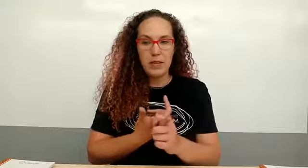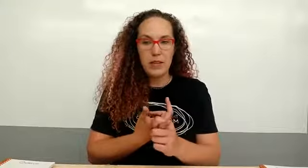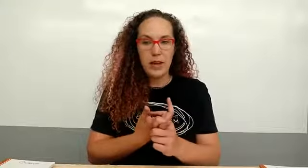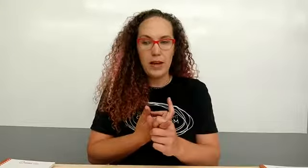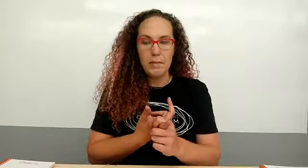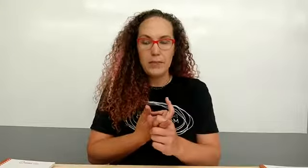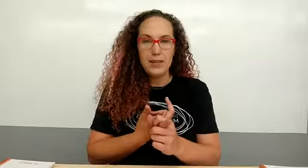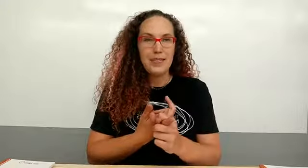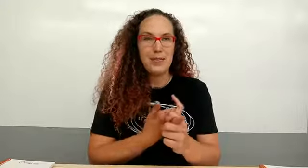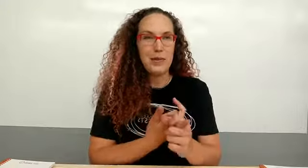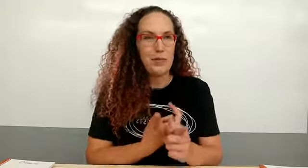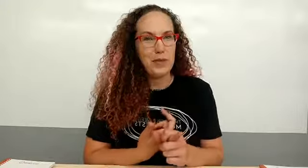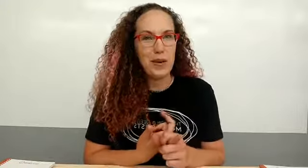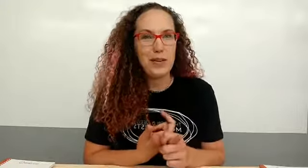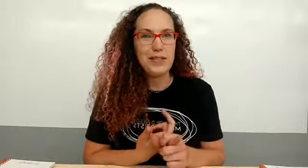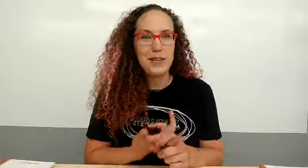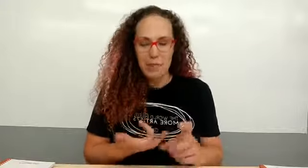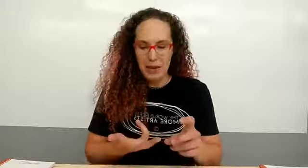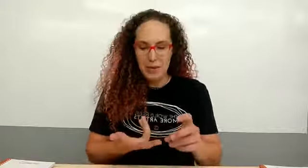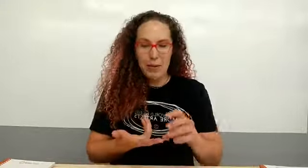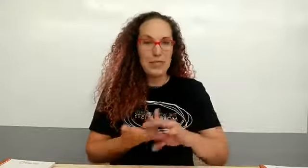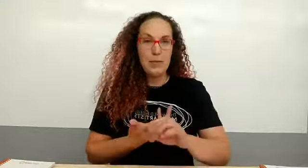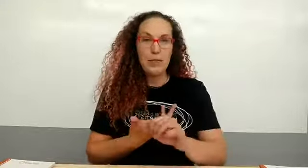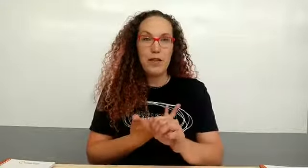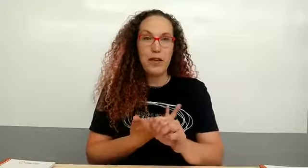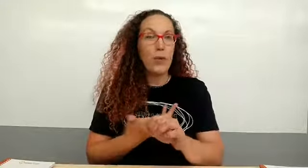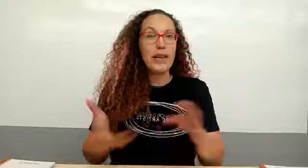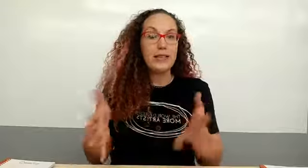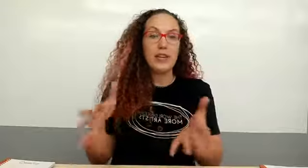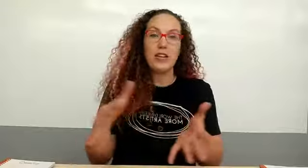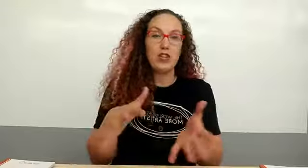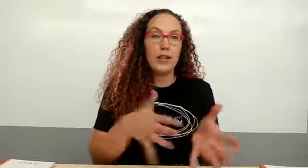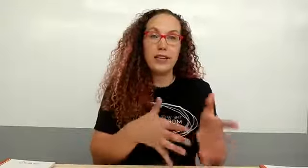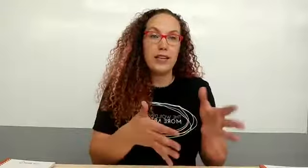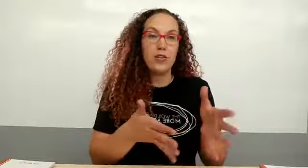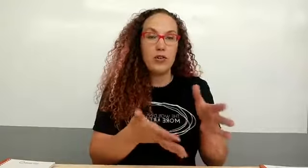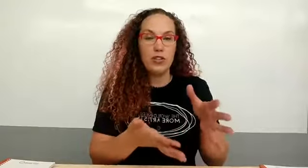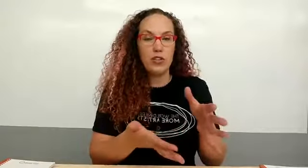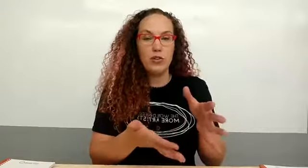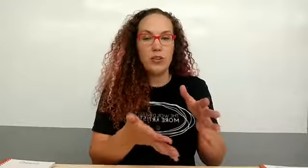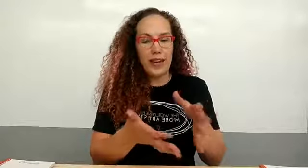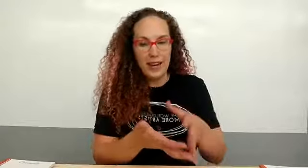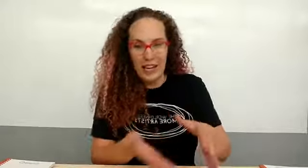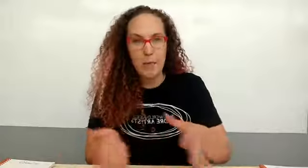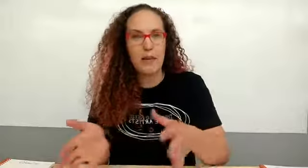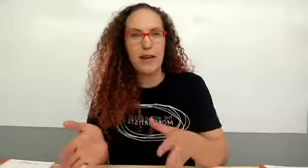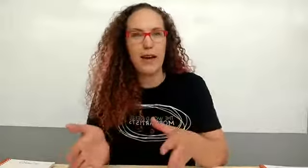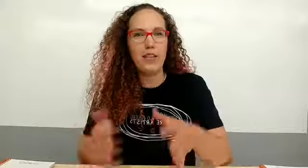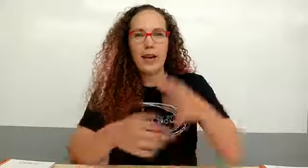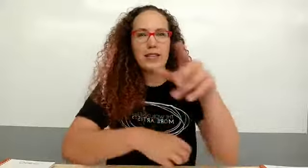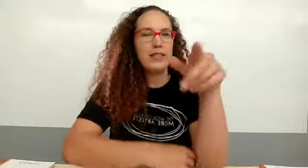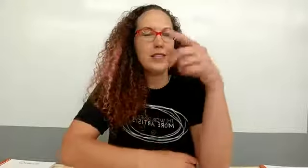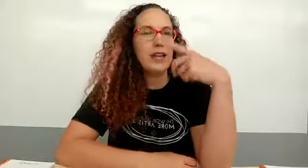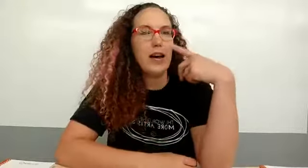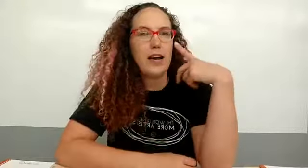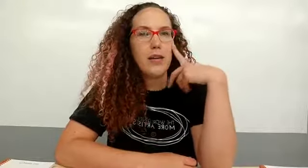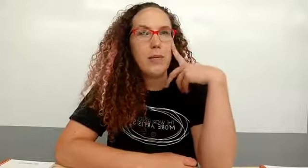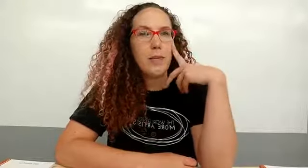of the some of the pitfalls maybe some of the ways that the tricks that you can do to kind of keep them engaged i did see on when we